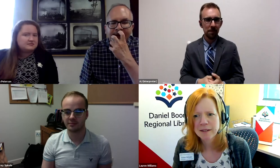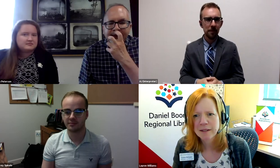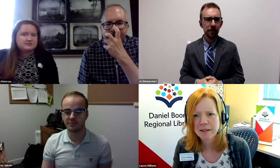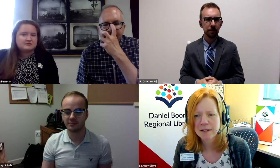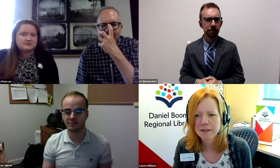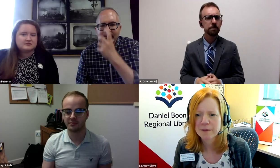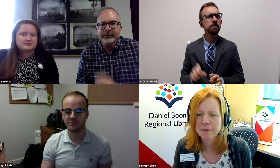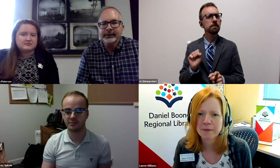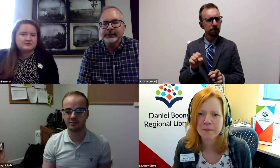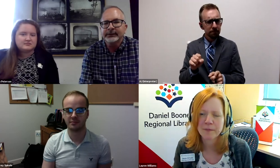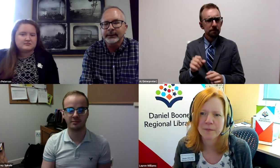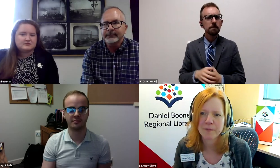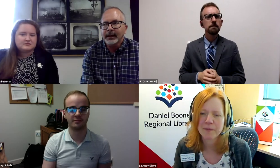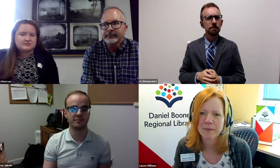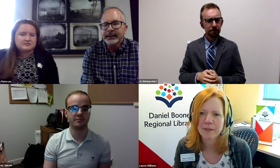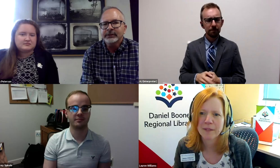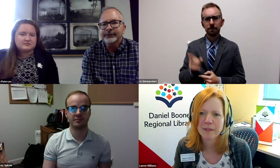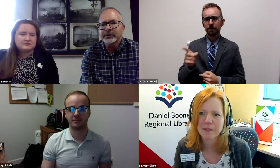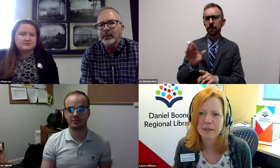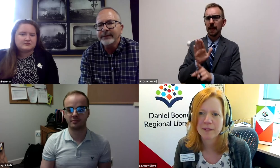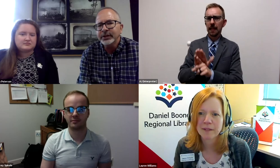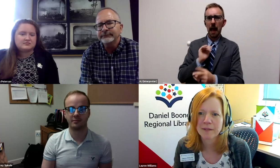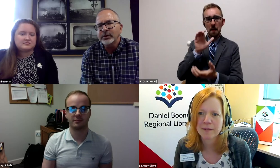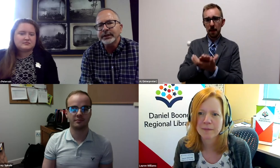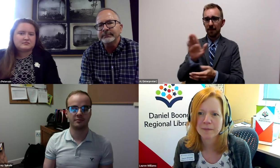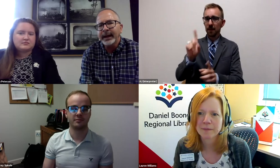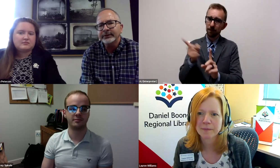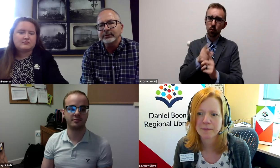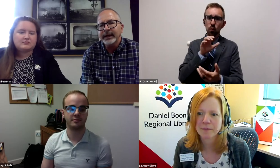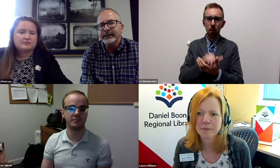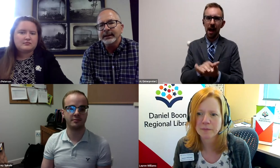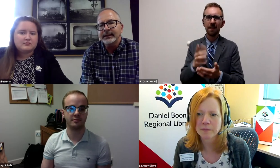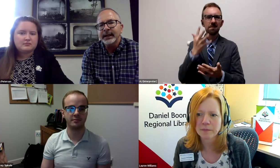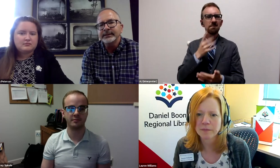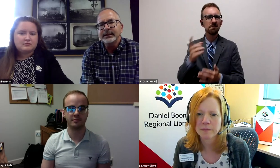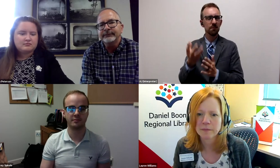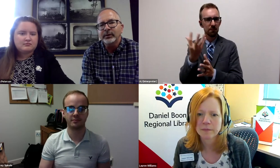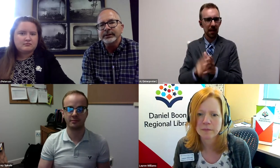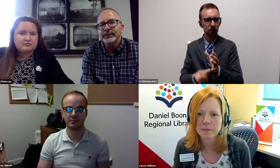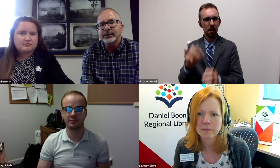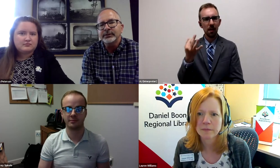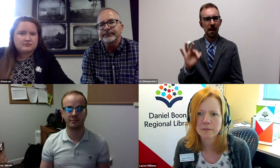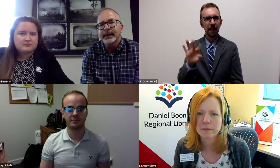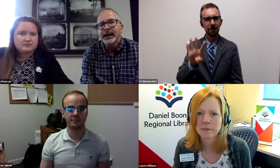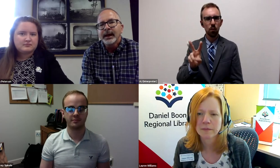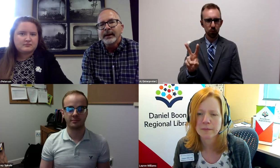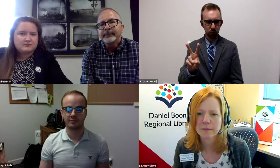Yes. She was his, I believe, his first wife. She unfortunately passed away in 1942.